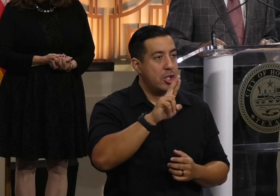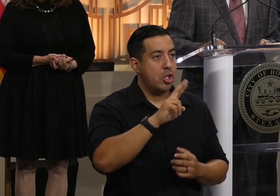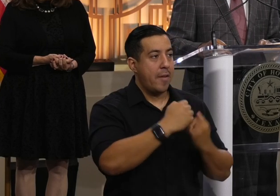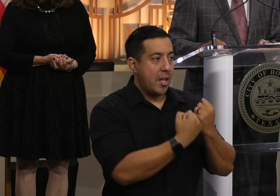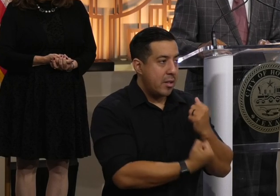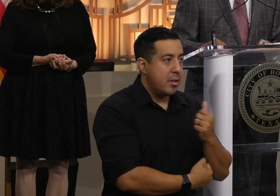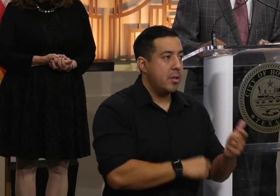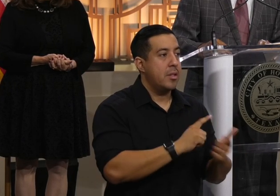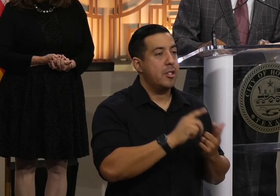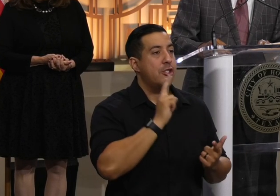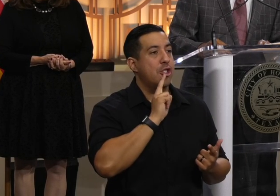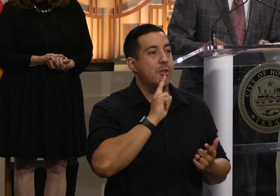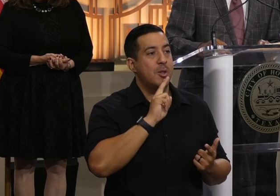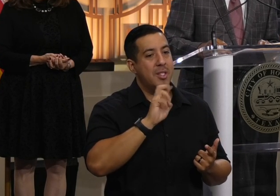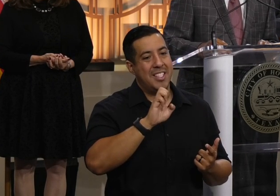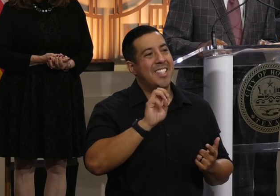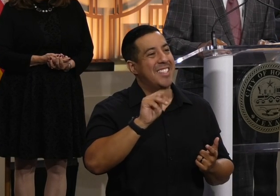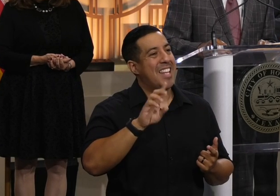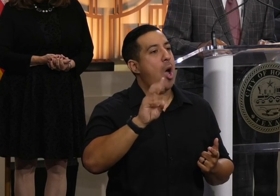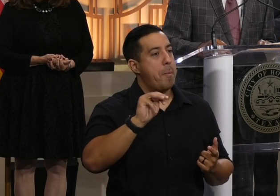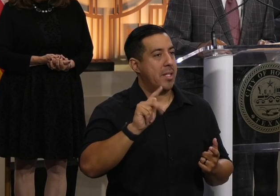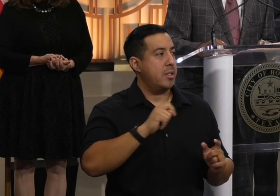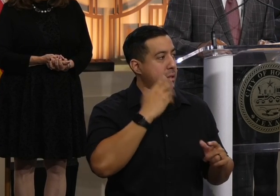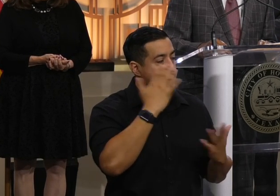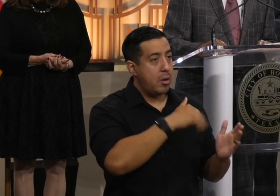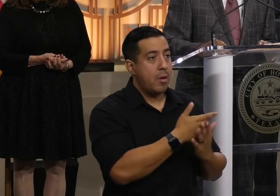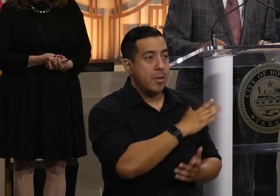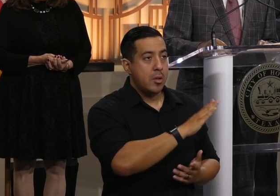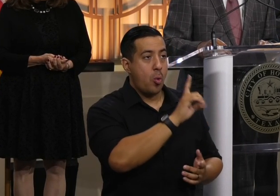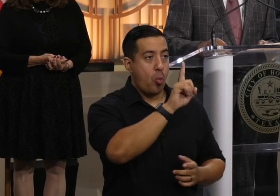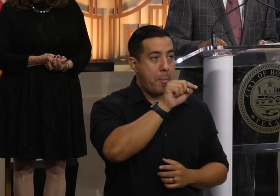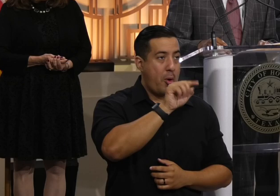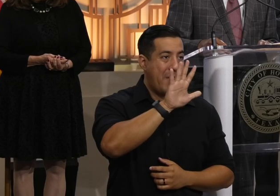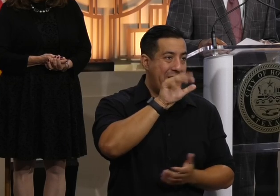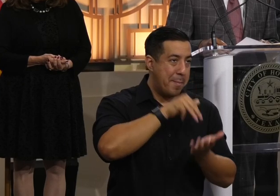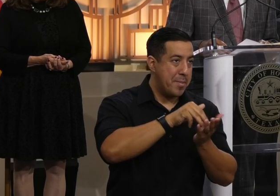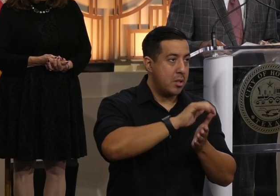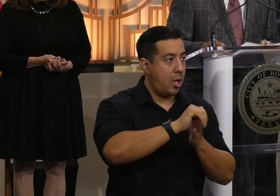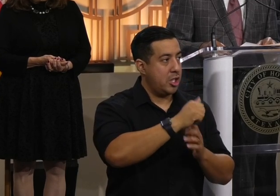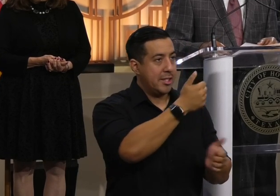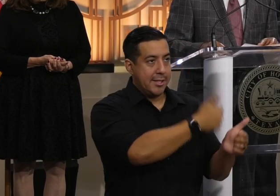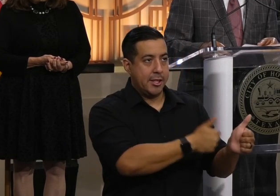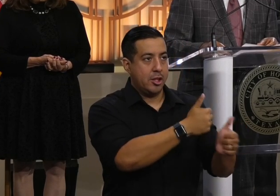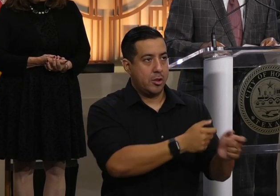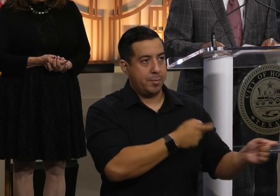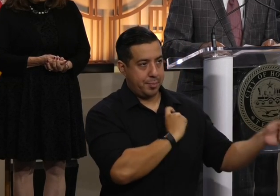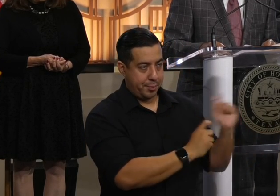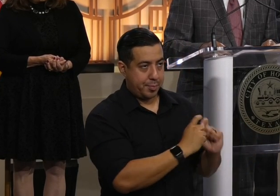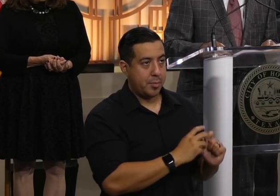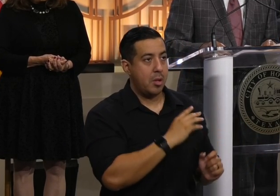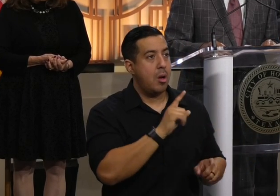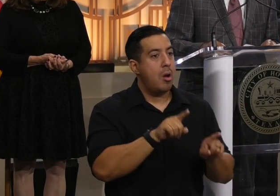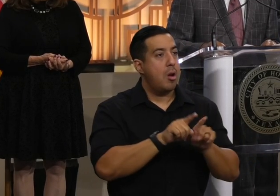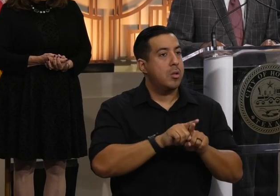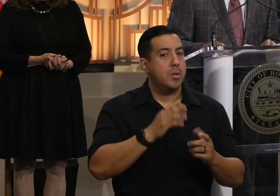and the Houston Endowment again for their generous donation of $1.5 million each. A heartfelt thanks also goes